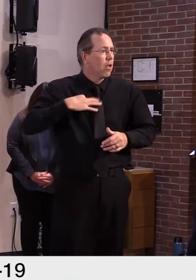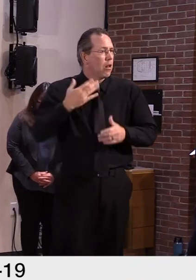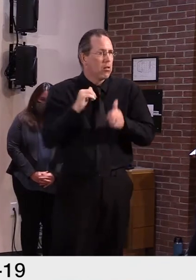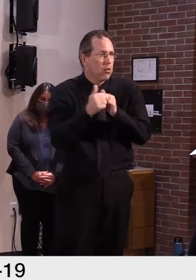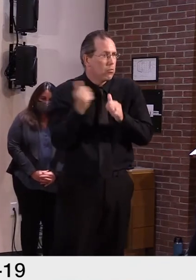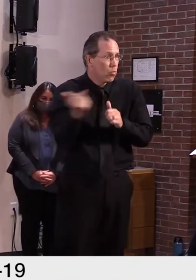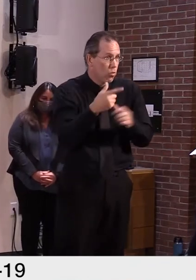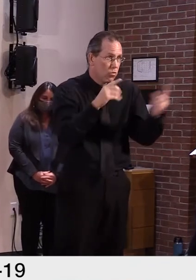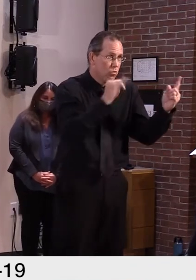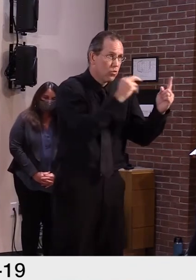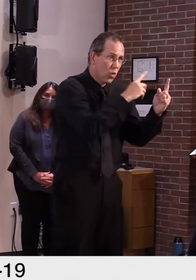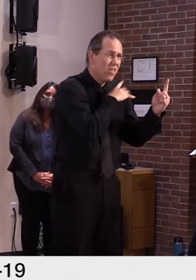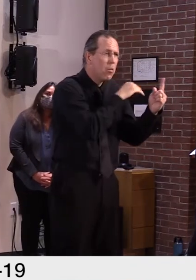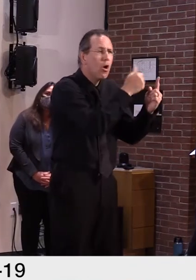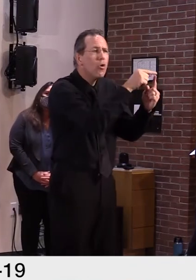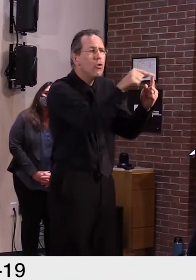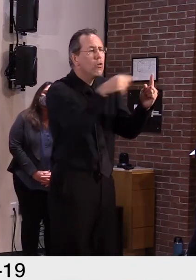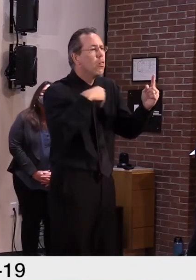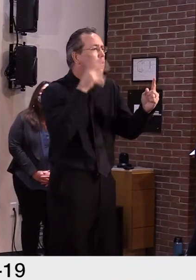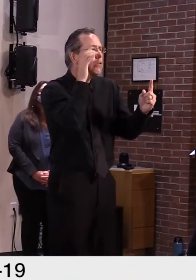centrists and moderates of the world as well.